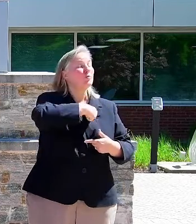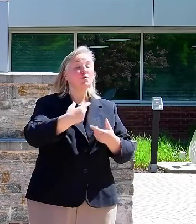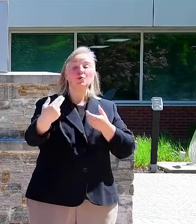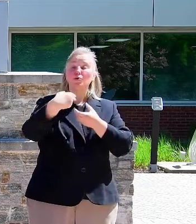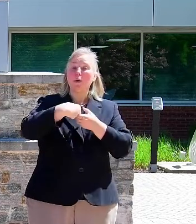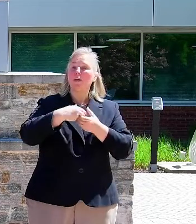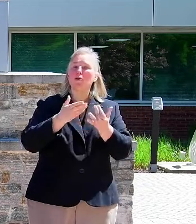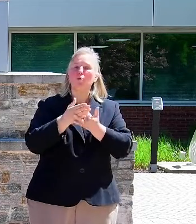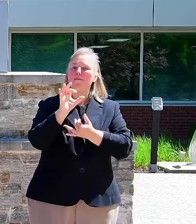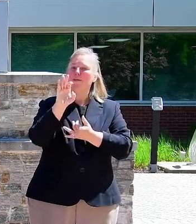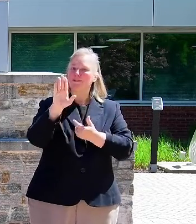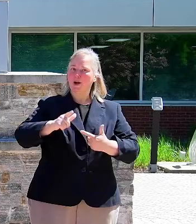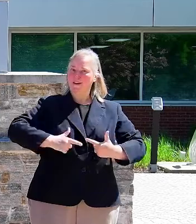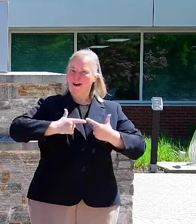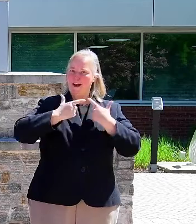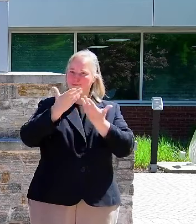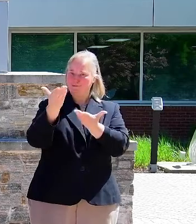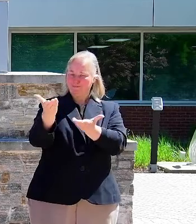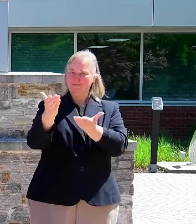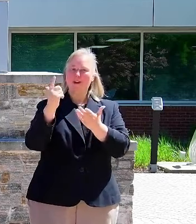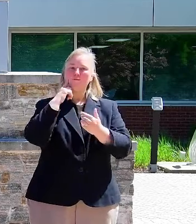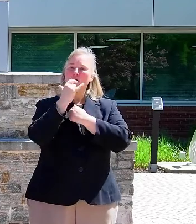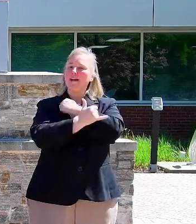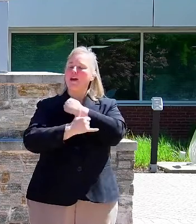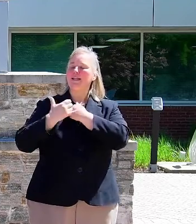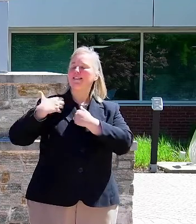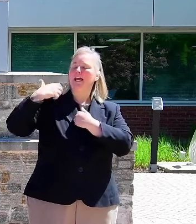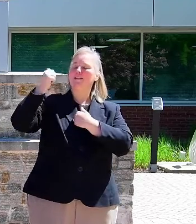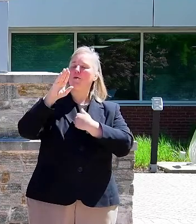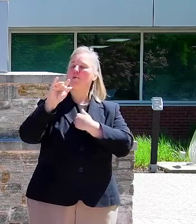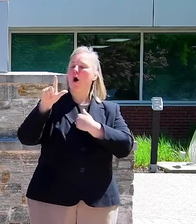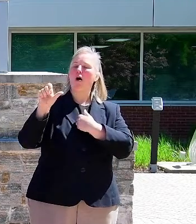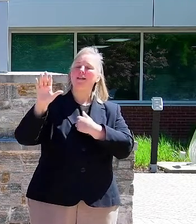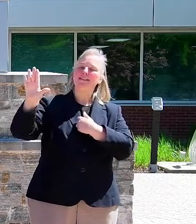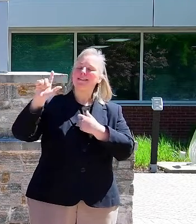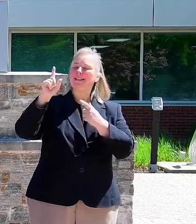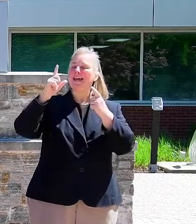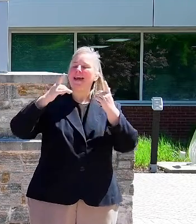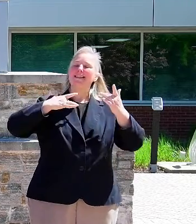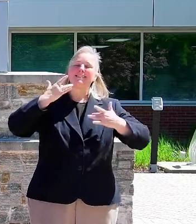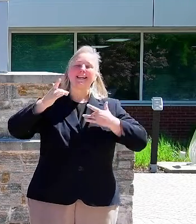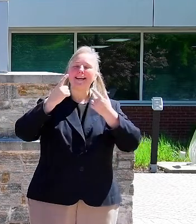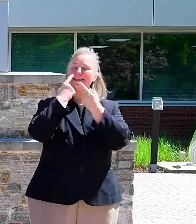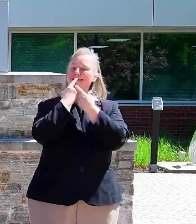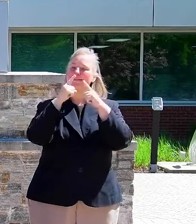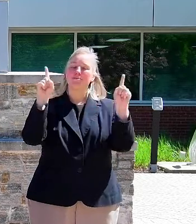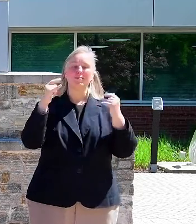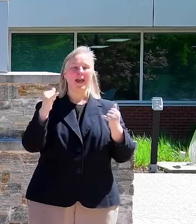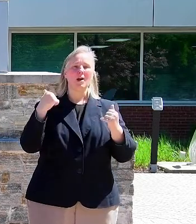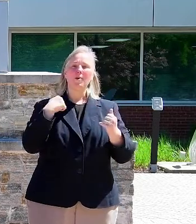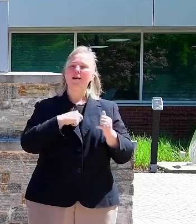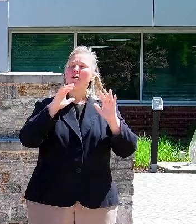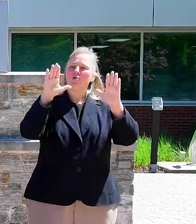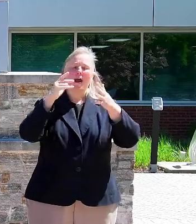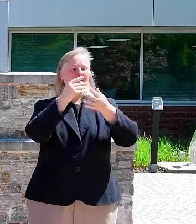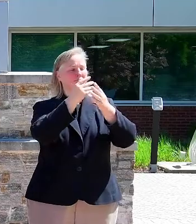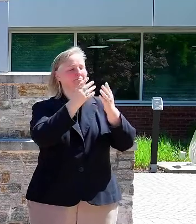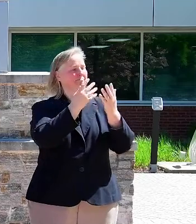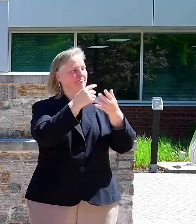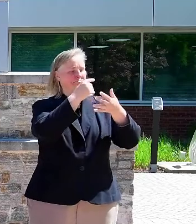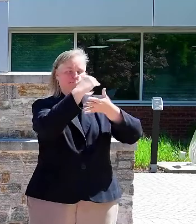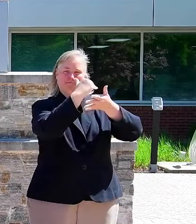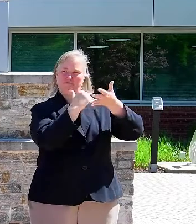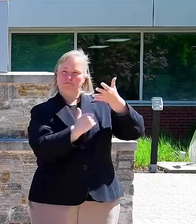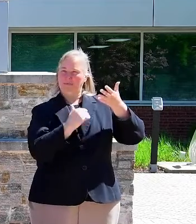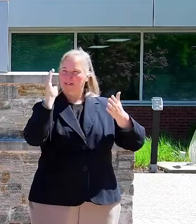on Facebook Live for County Executives Ball's exciting announcement today. We have a great lineup of speakers, and